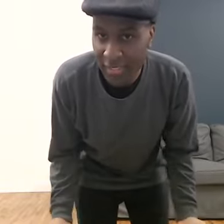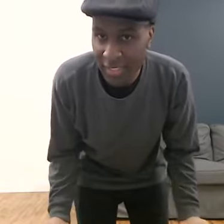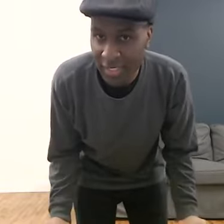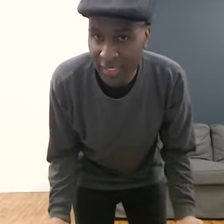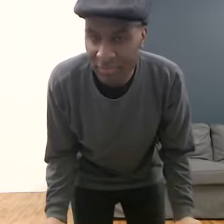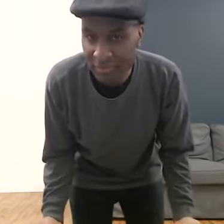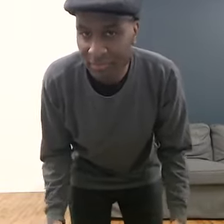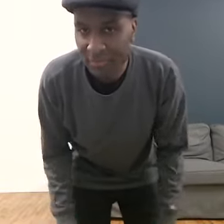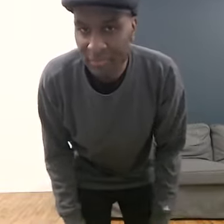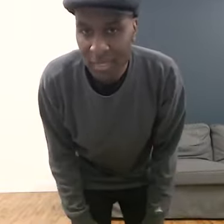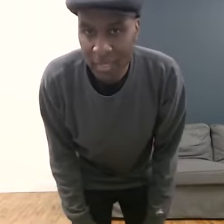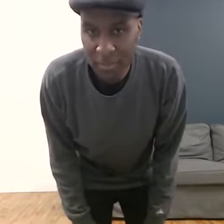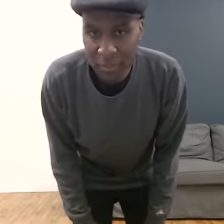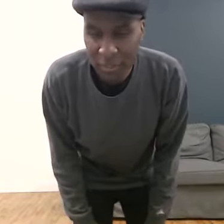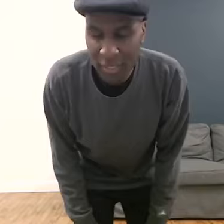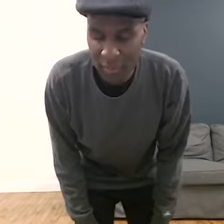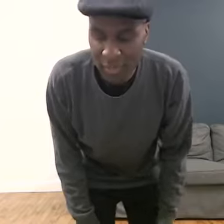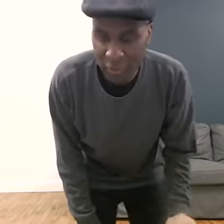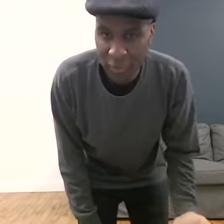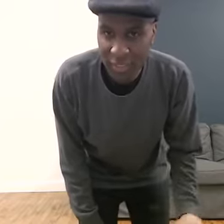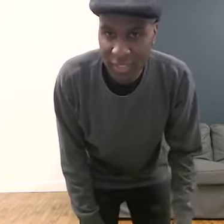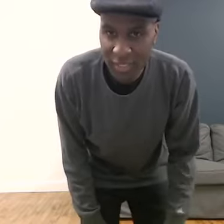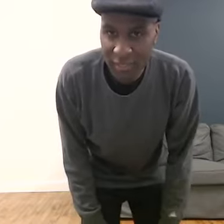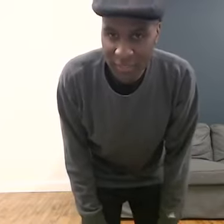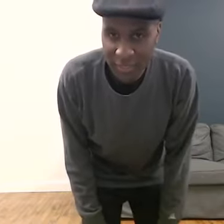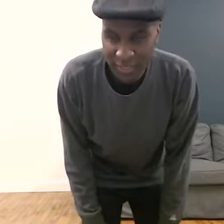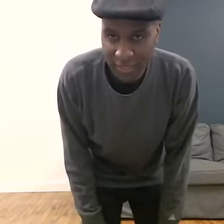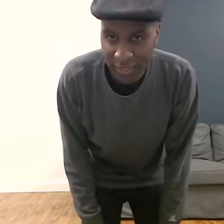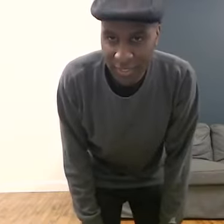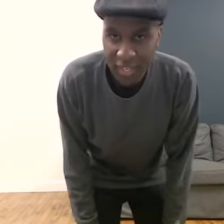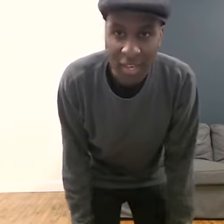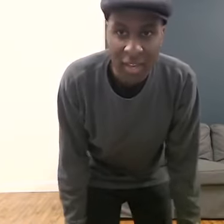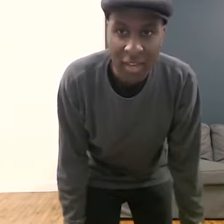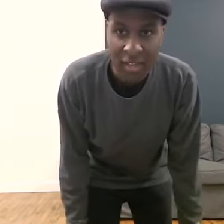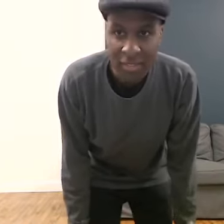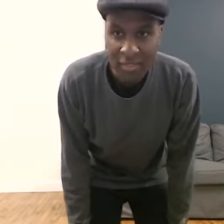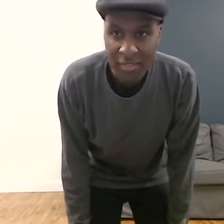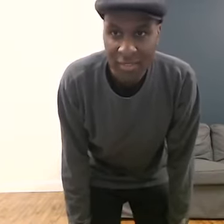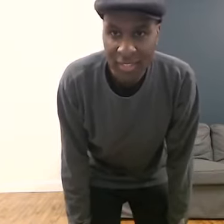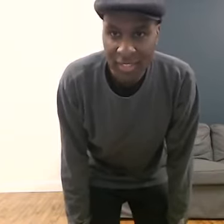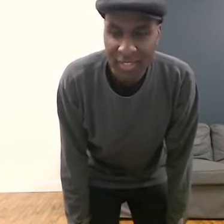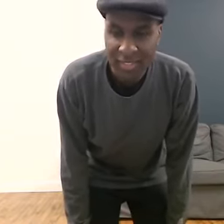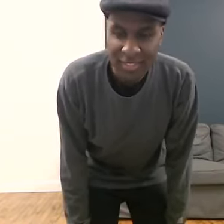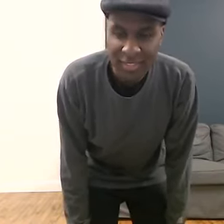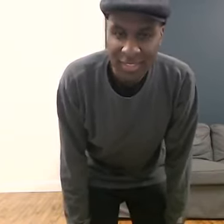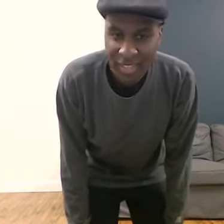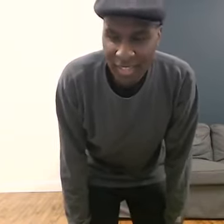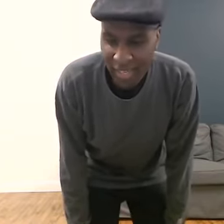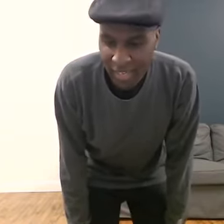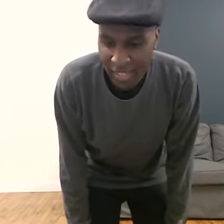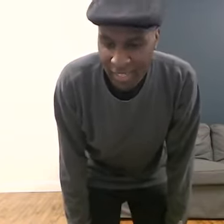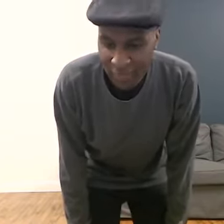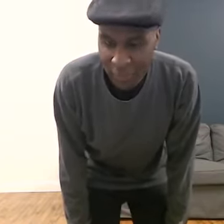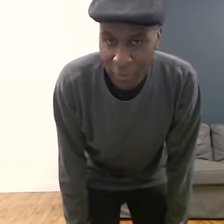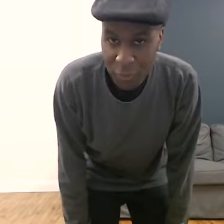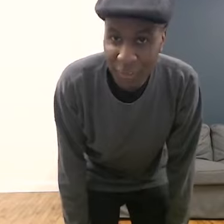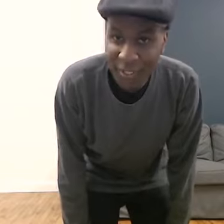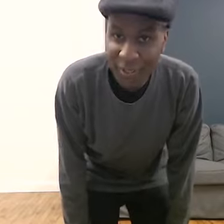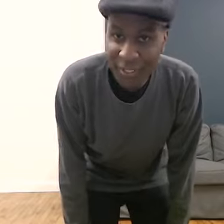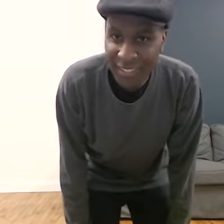thanks again. My name is Craig, I'll be your Qigong facilitator today. And for those who are new to